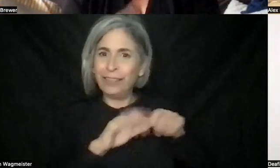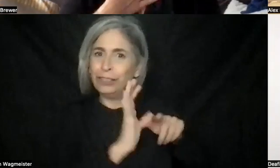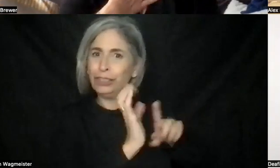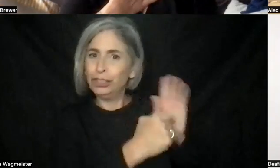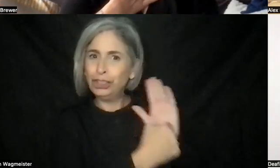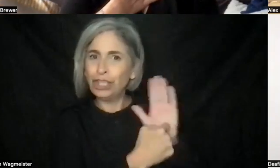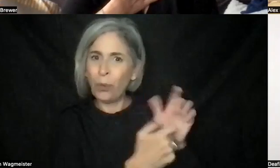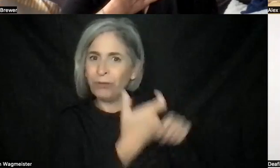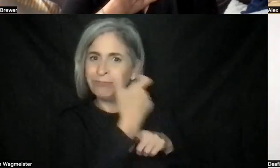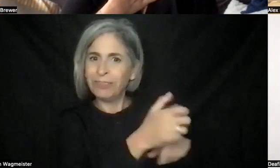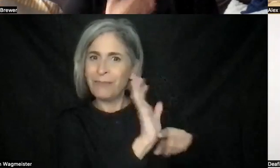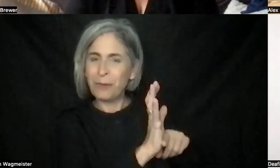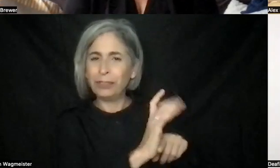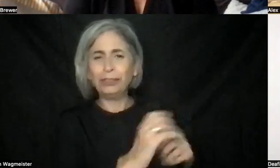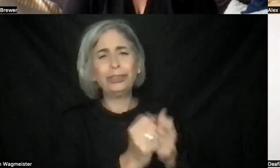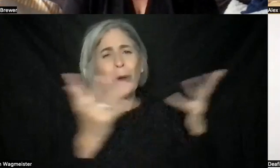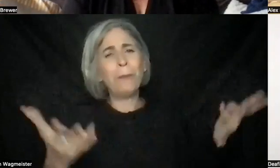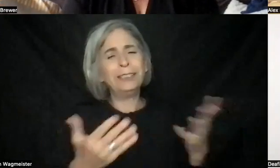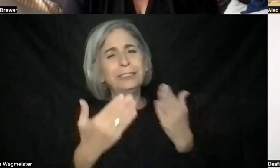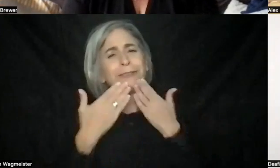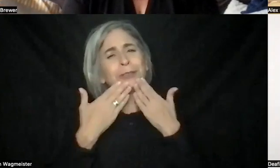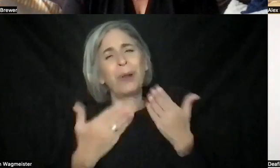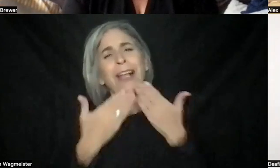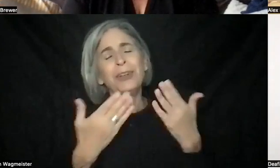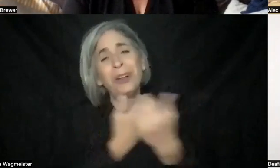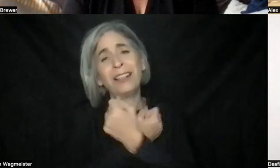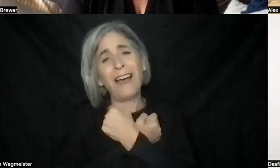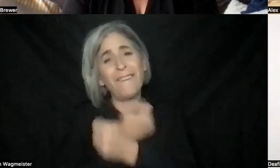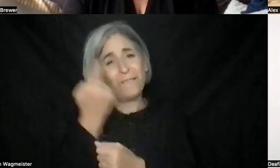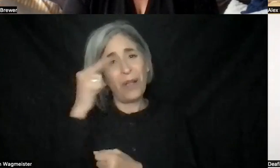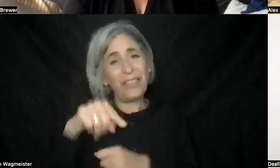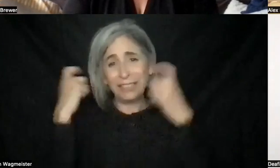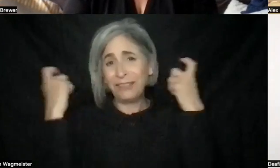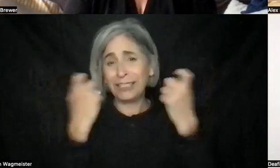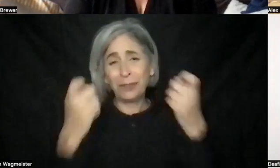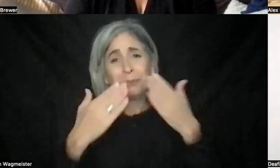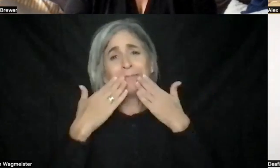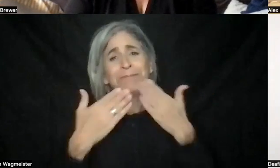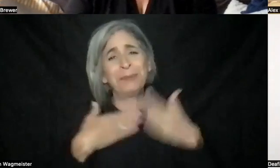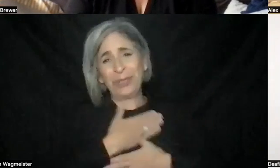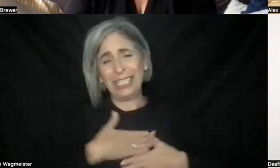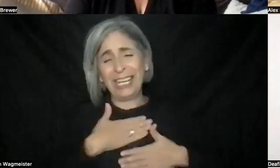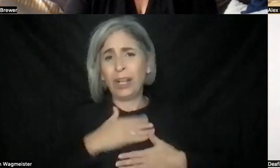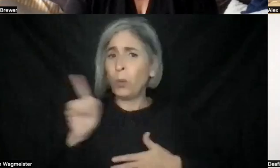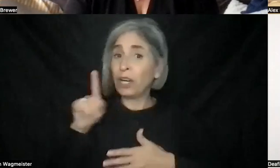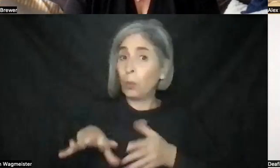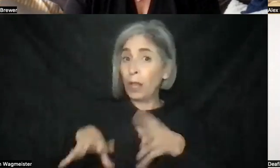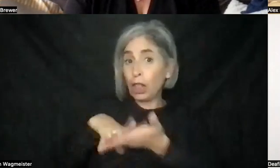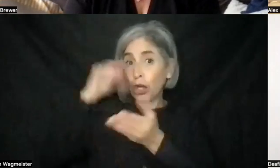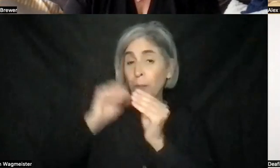just so much gratitude and love for for the festival. It's really appreciated. Where can people go to find out more about sign the